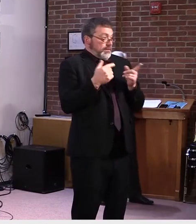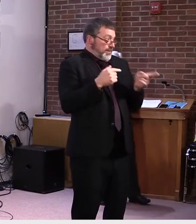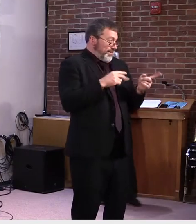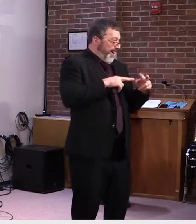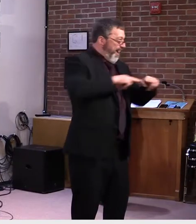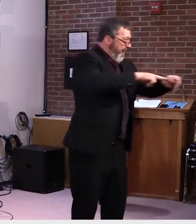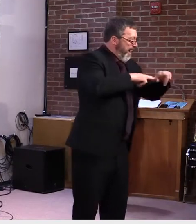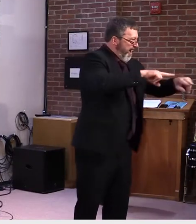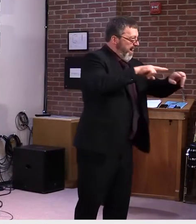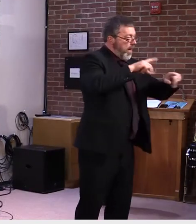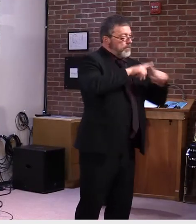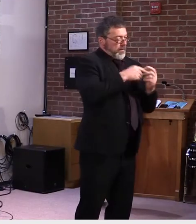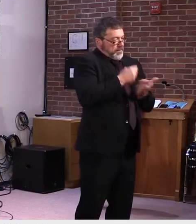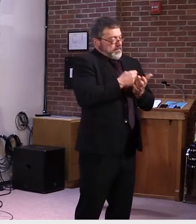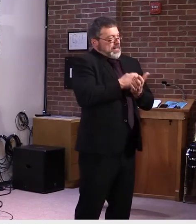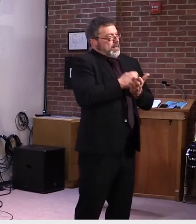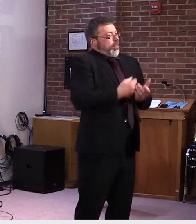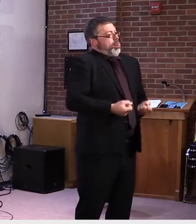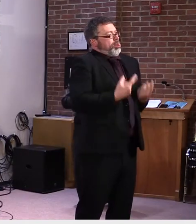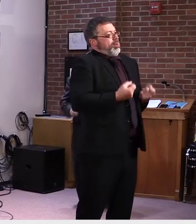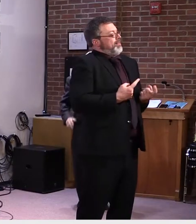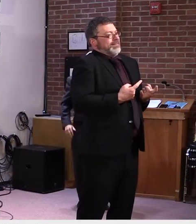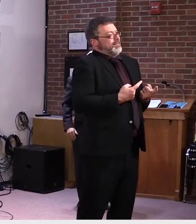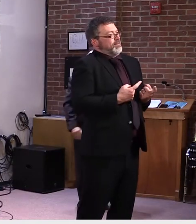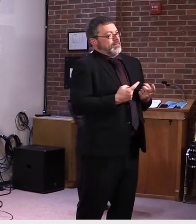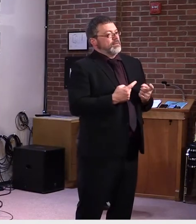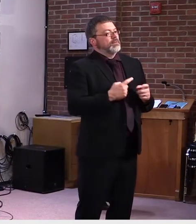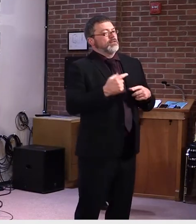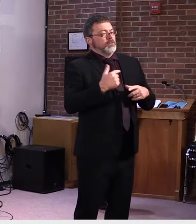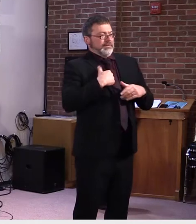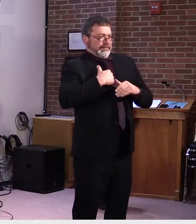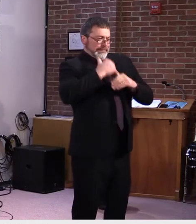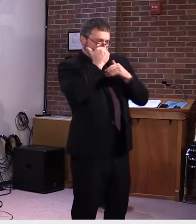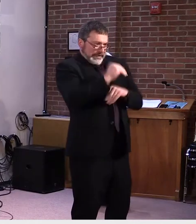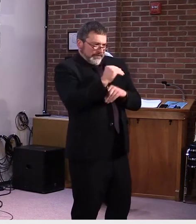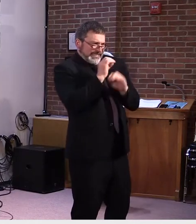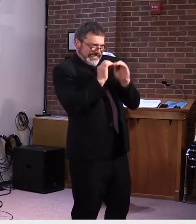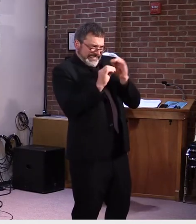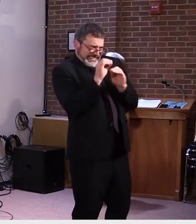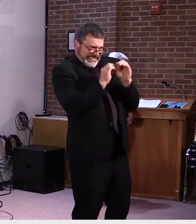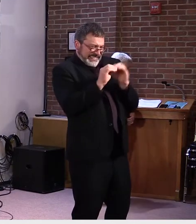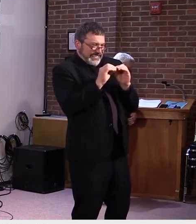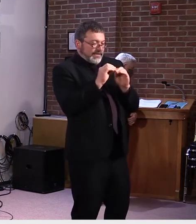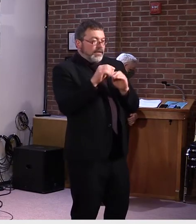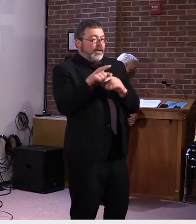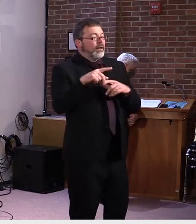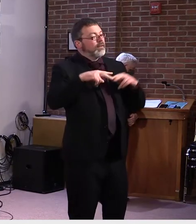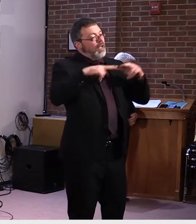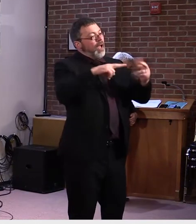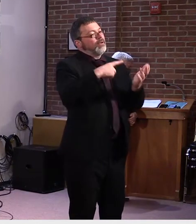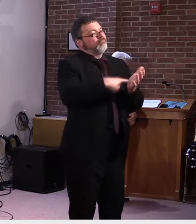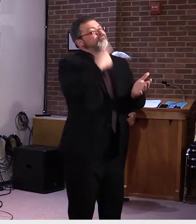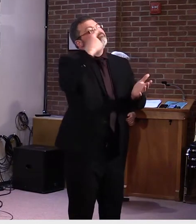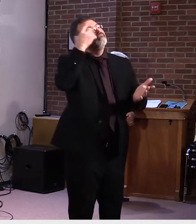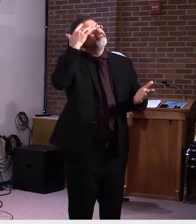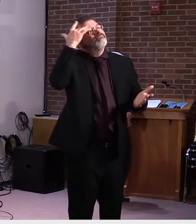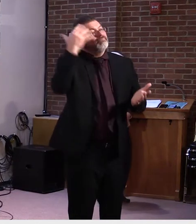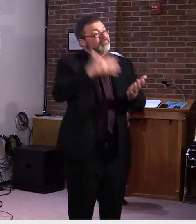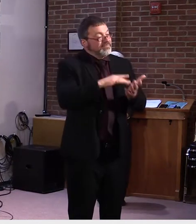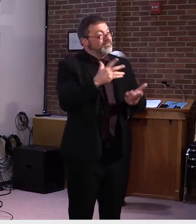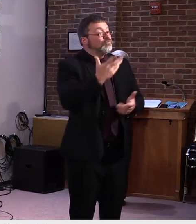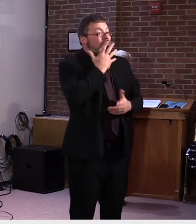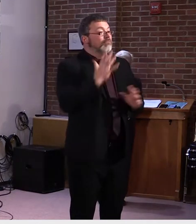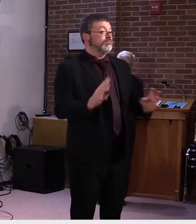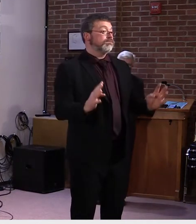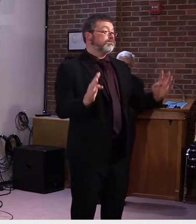to reduce the budget, the maintenance in particular, uh, on the, uh, on the highways and roadside mowing was, uh, well, was one of the first that had to go.